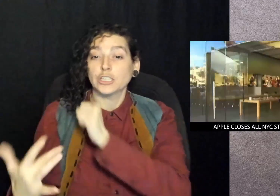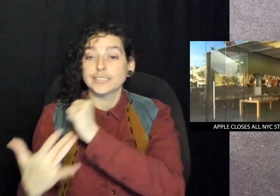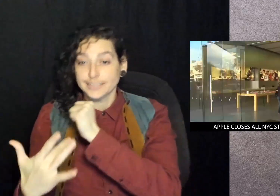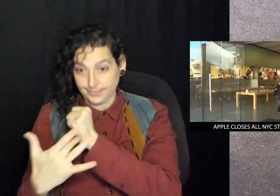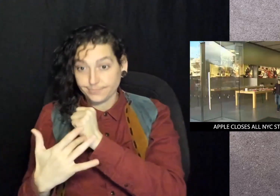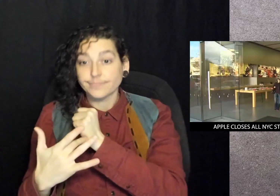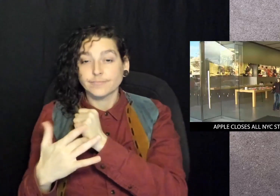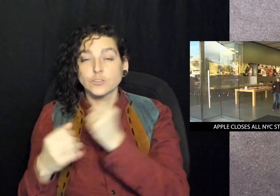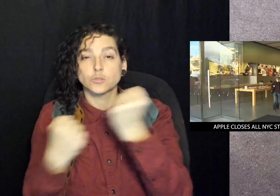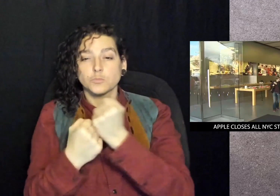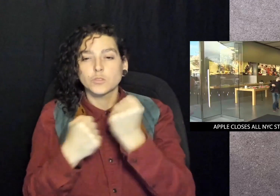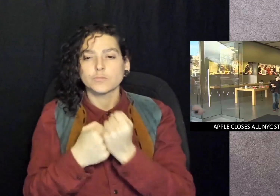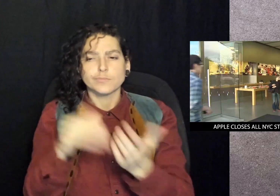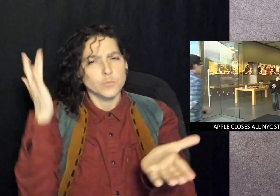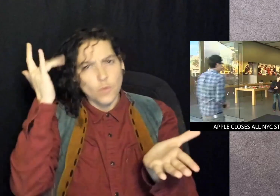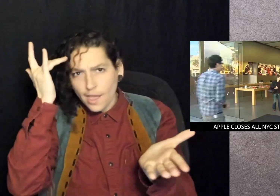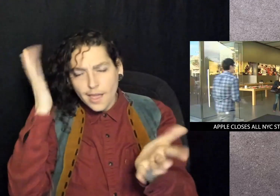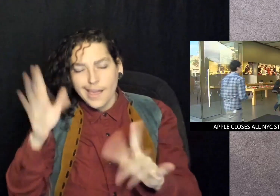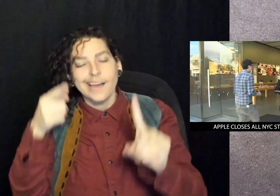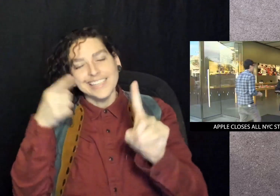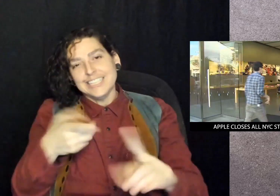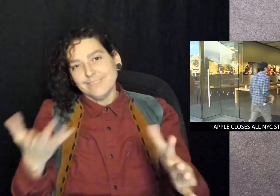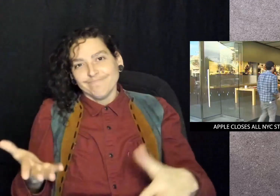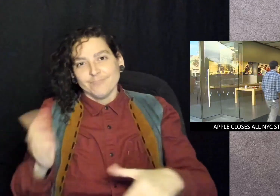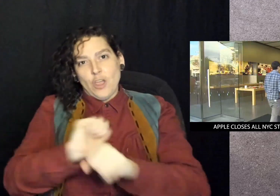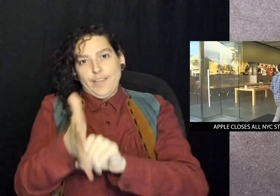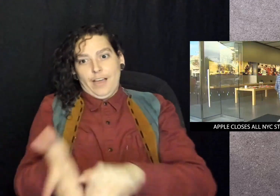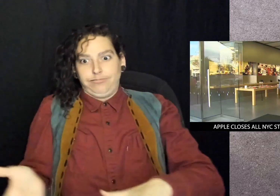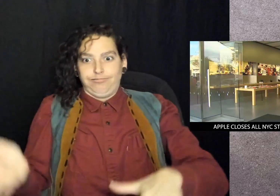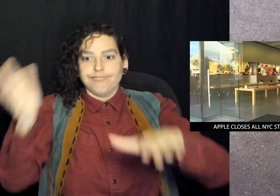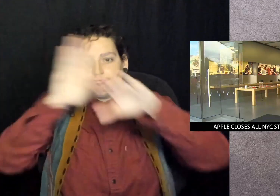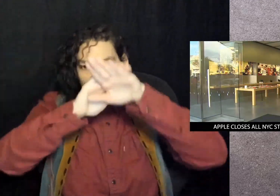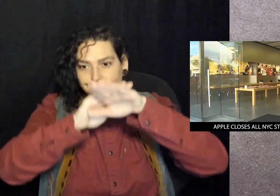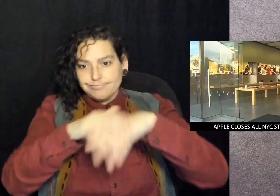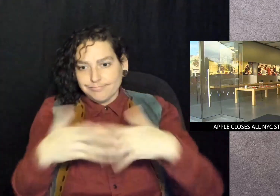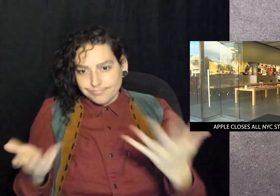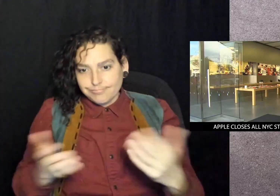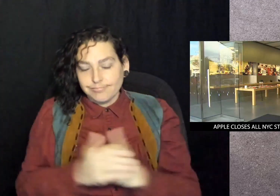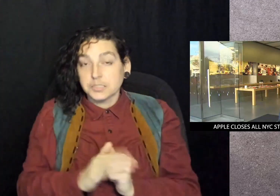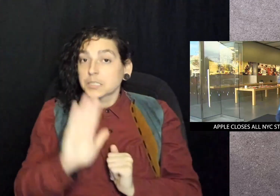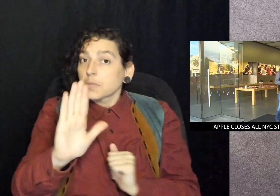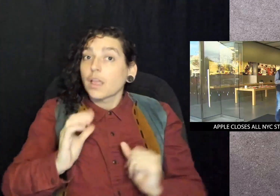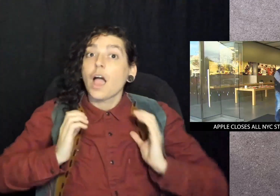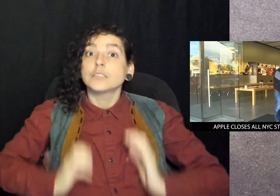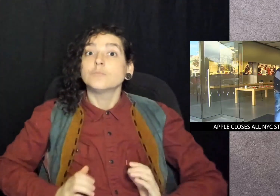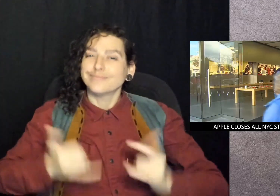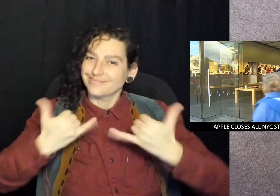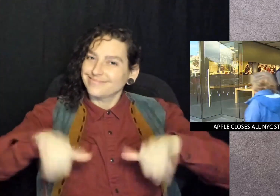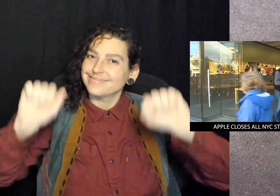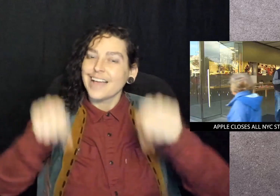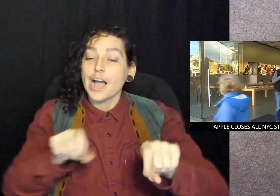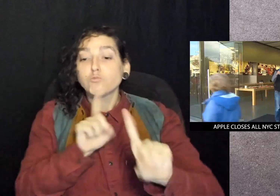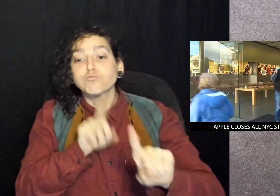and Genius Bar tech support due to the increase in COVID-19 cases.